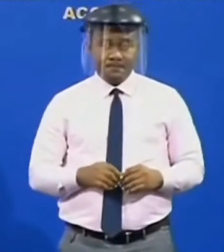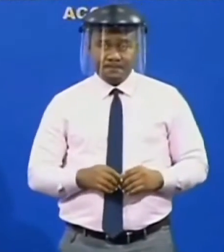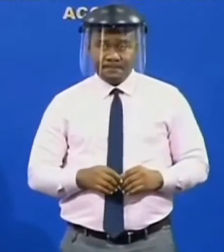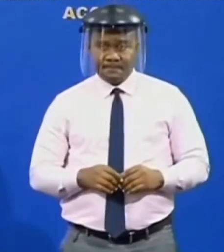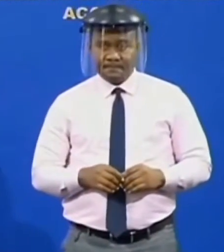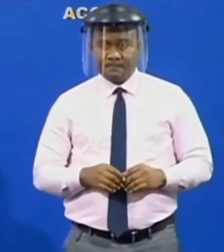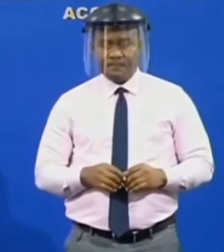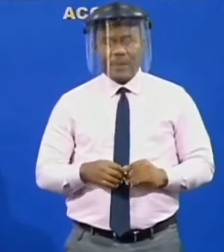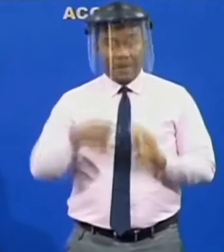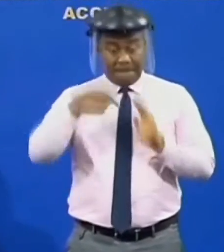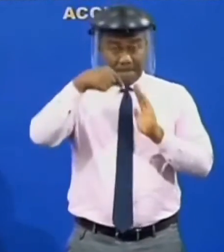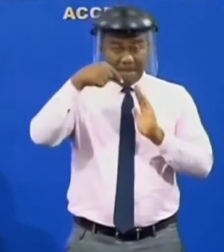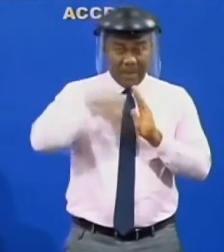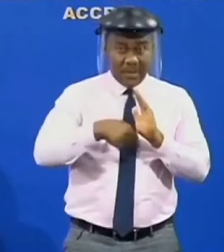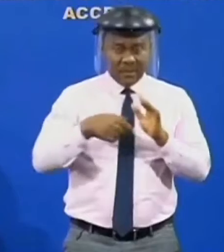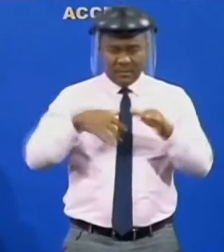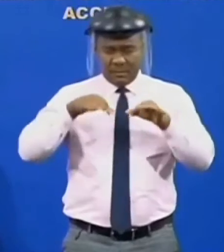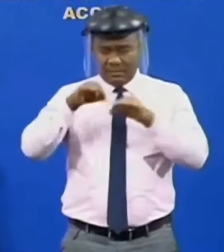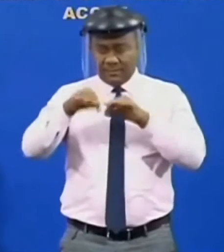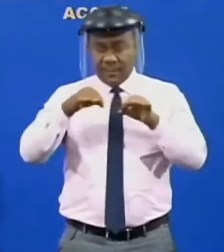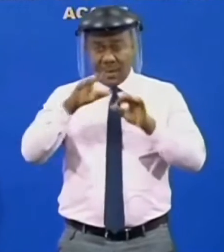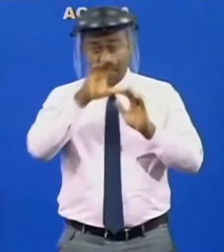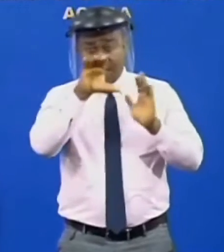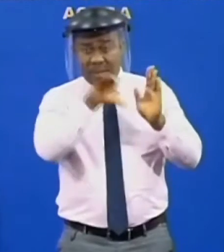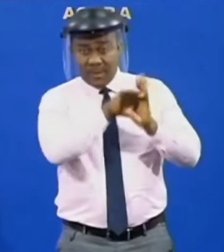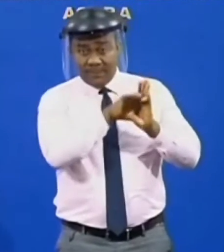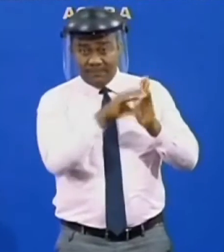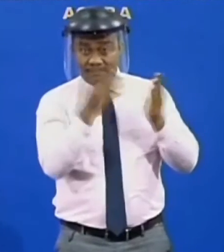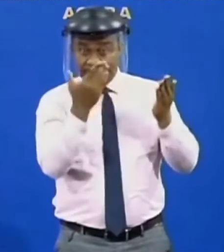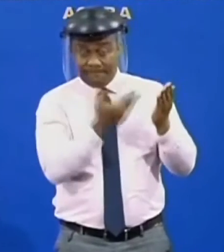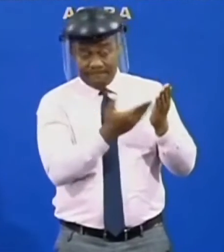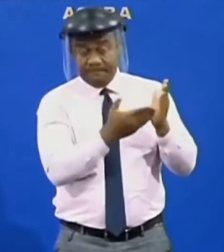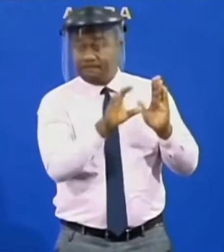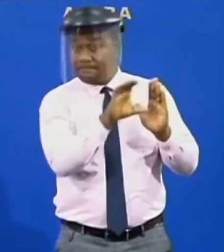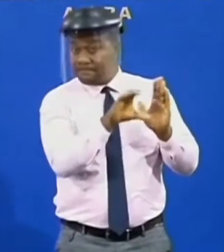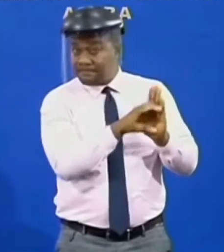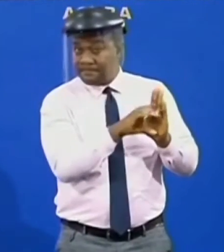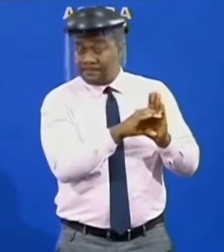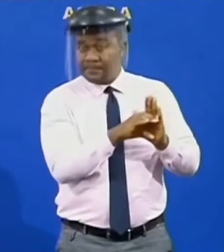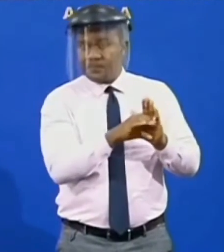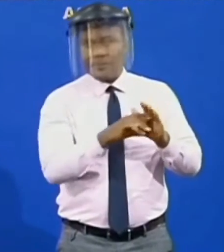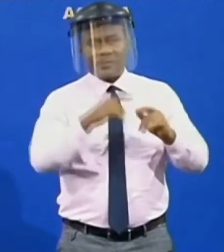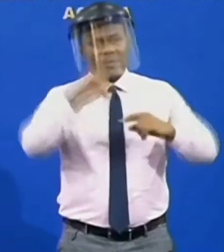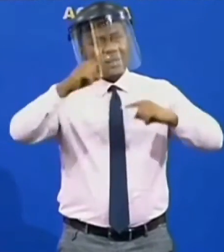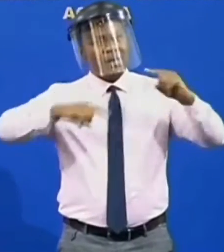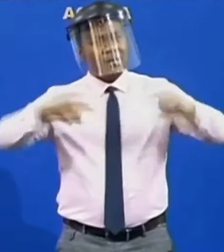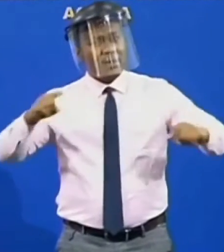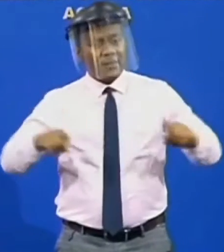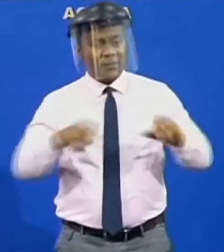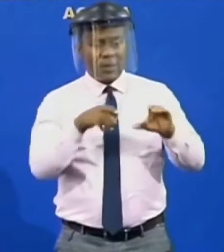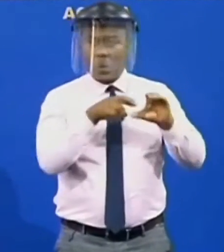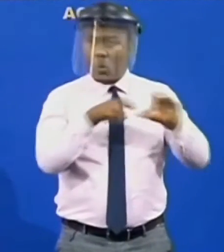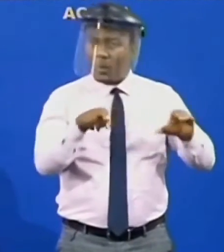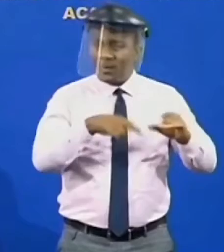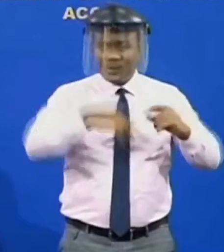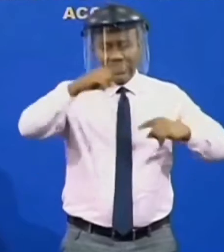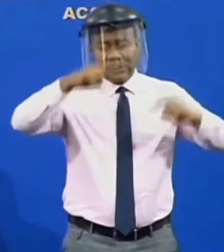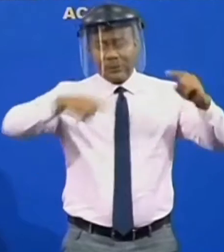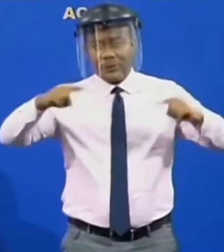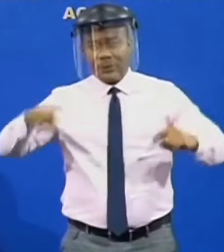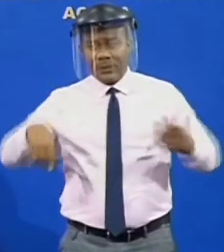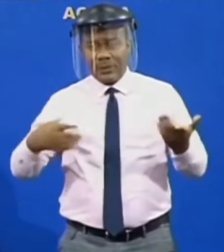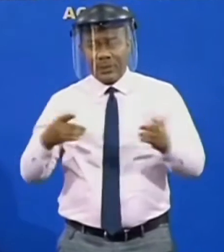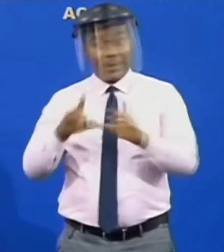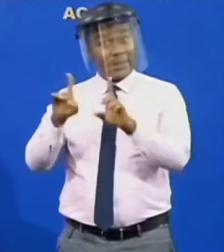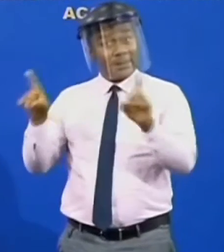detail of the various regions and the